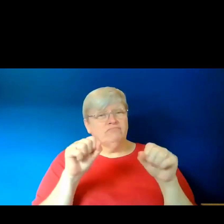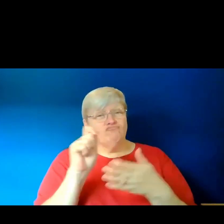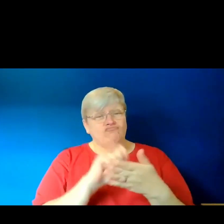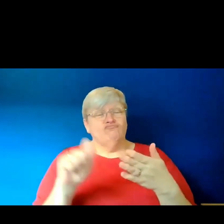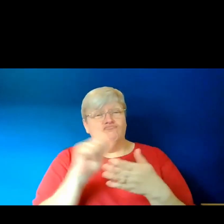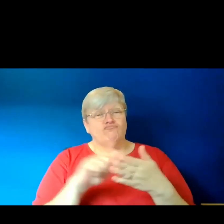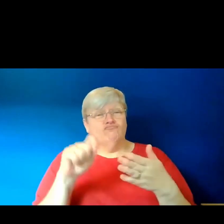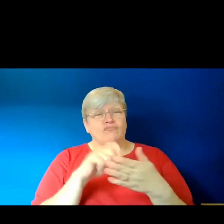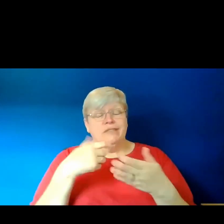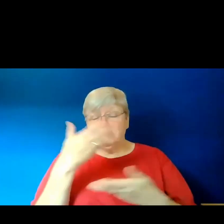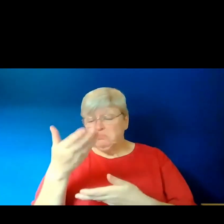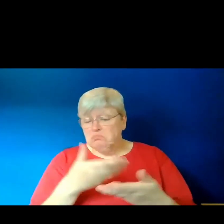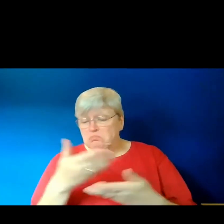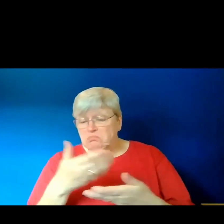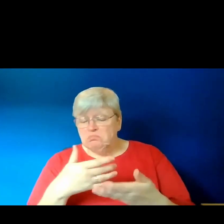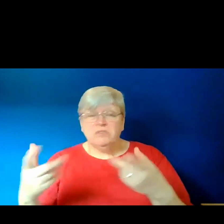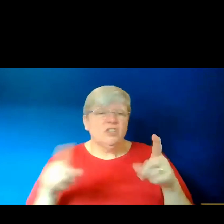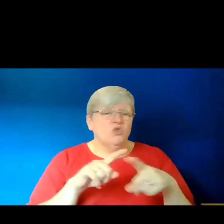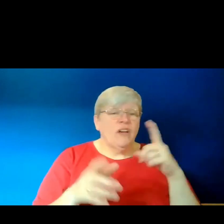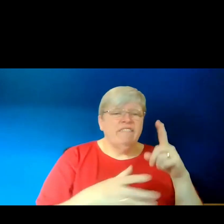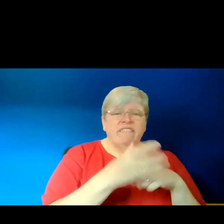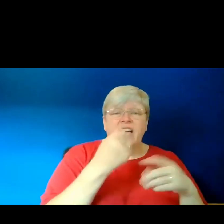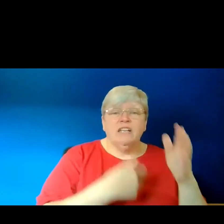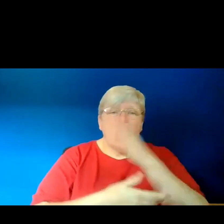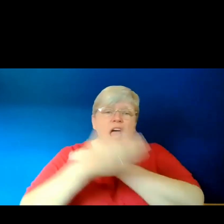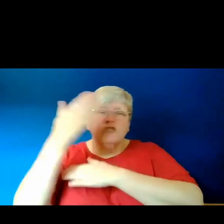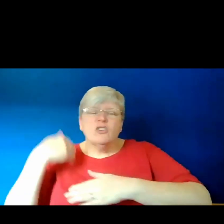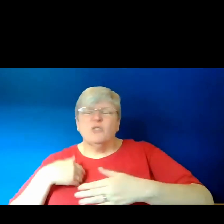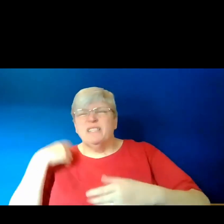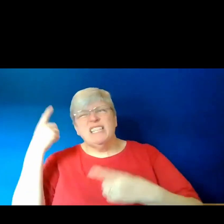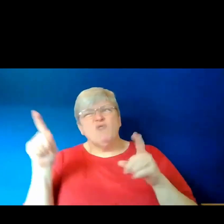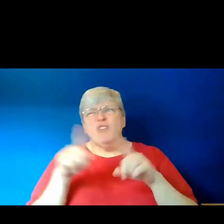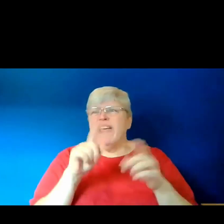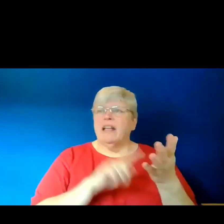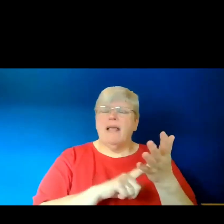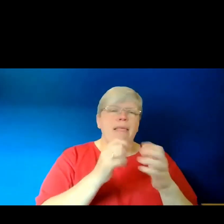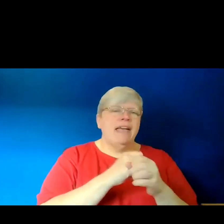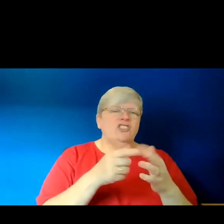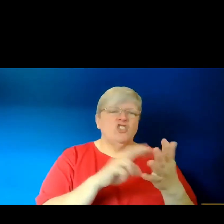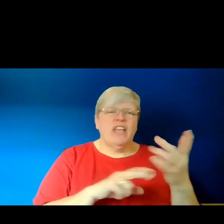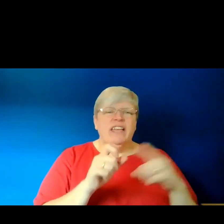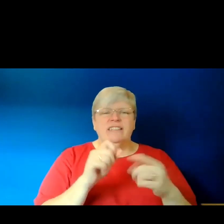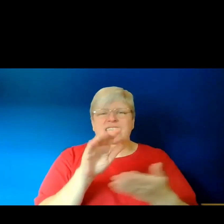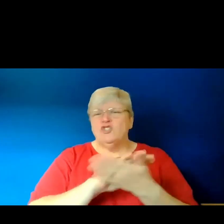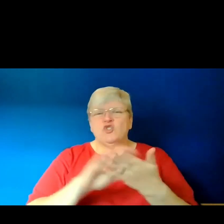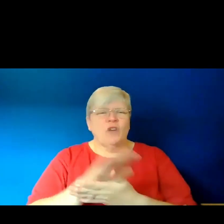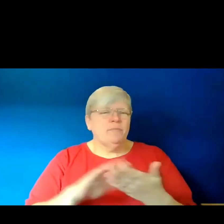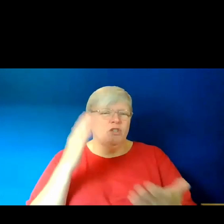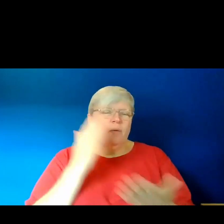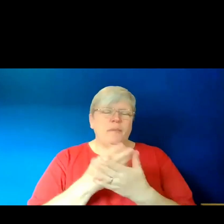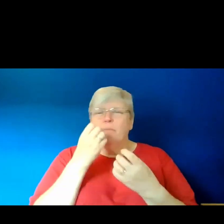depictions I could find. And they mostly sounded very legendary. And they described her as being very beautiful,